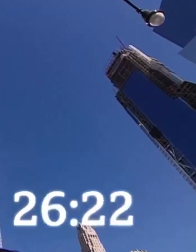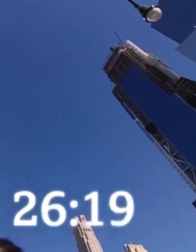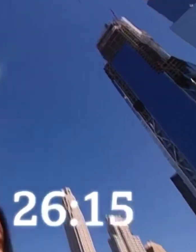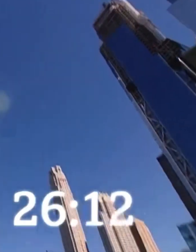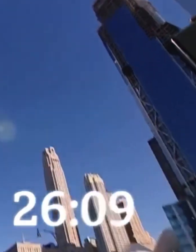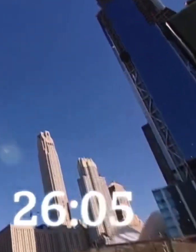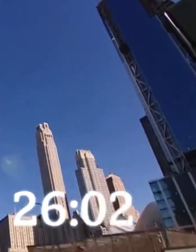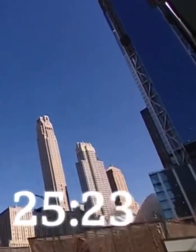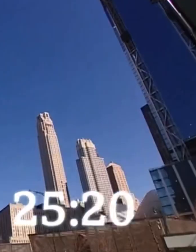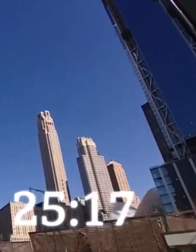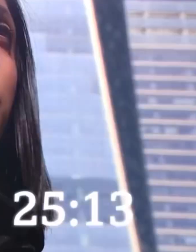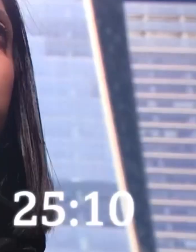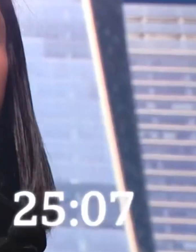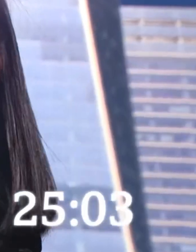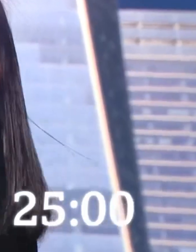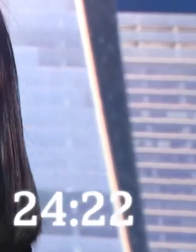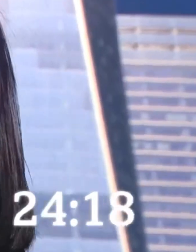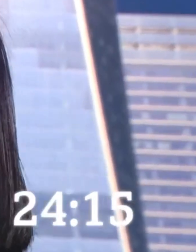We'll be right back.